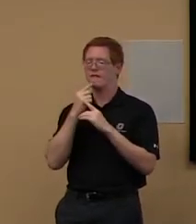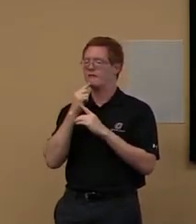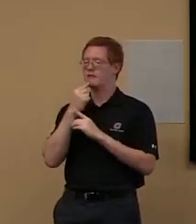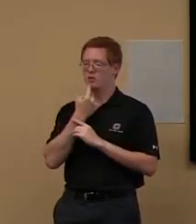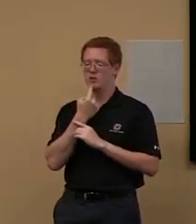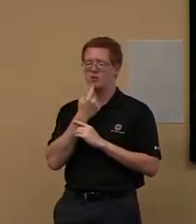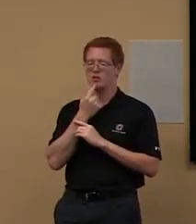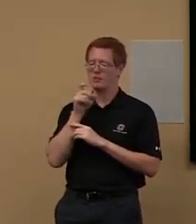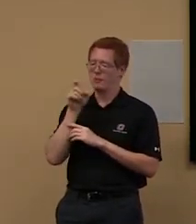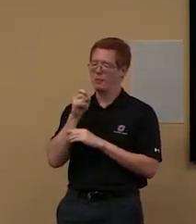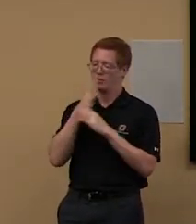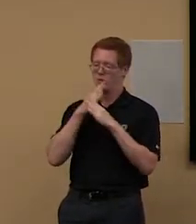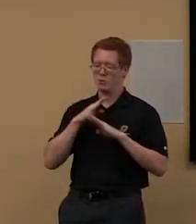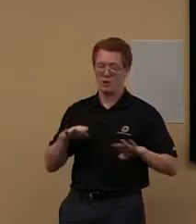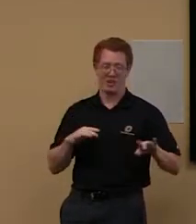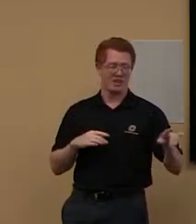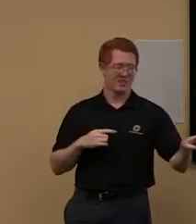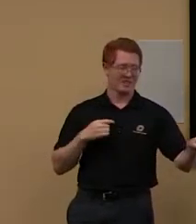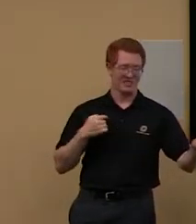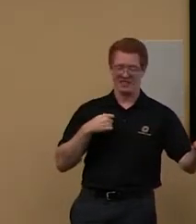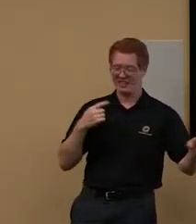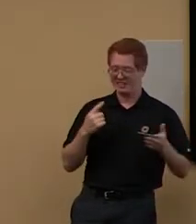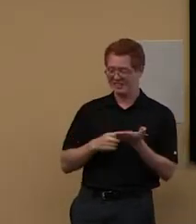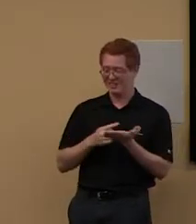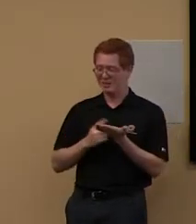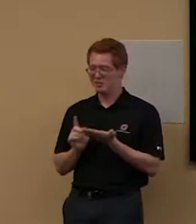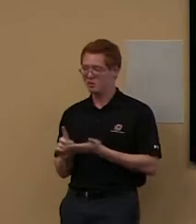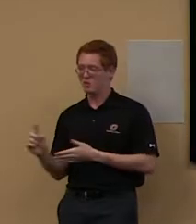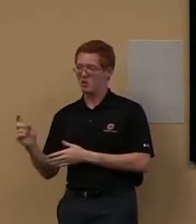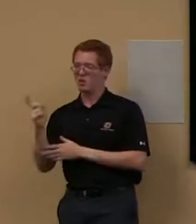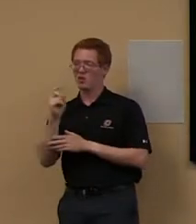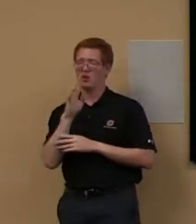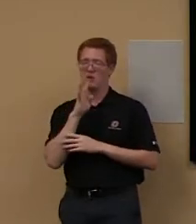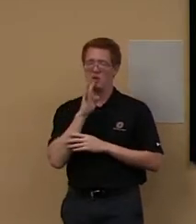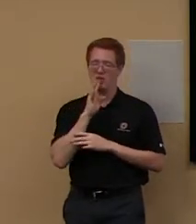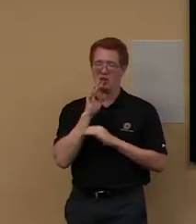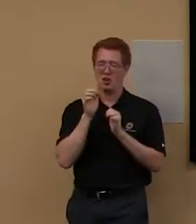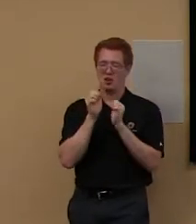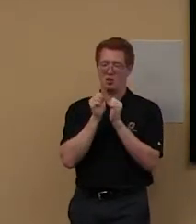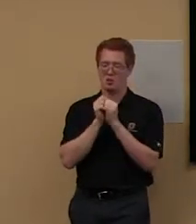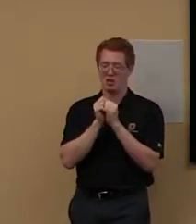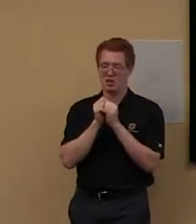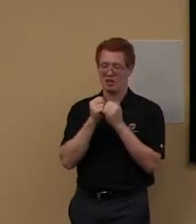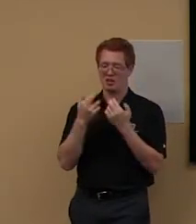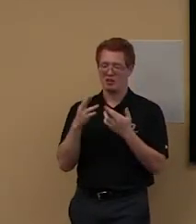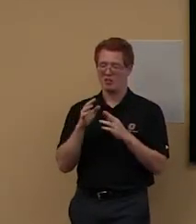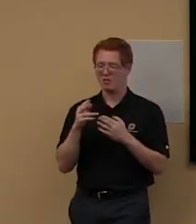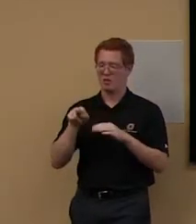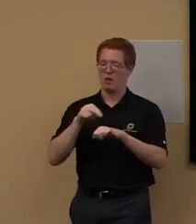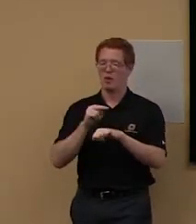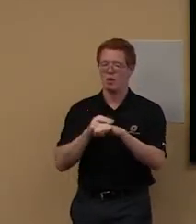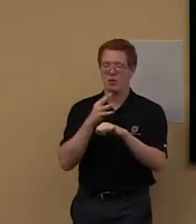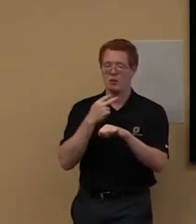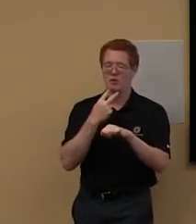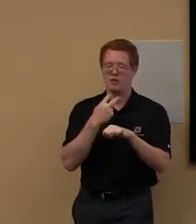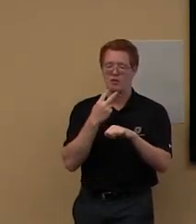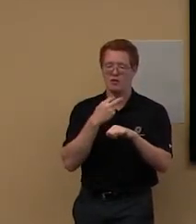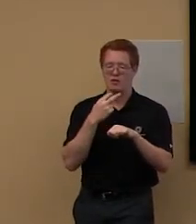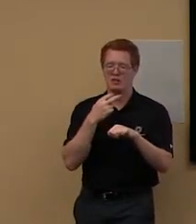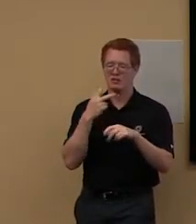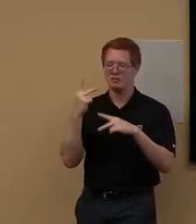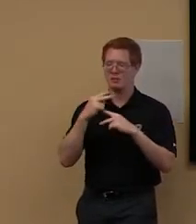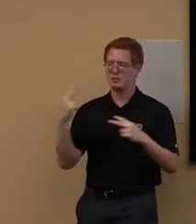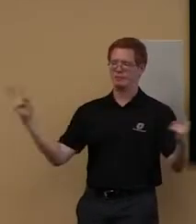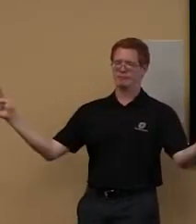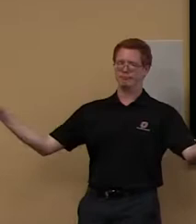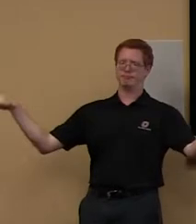So, so yeah, I, do go up and, and sort of talk to people in a regular voice. And, and I get kind of, kind of looked at a little bit, you